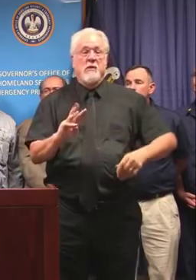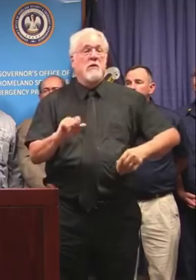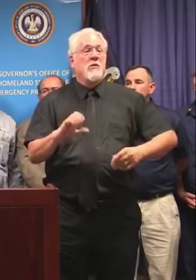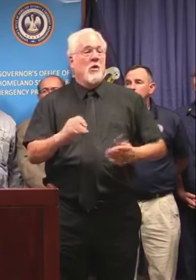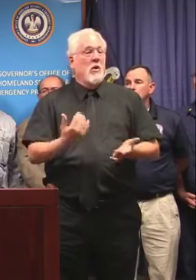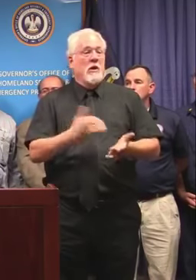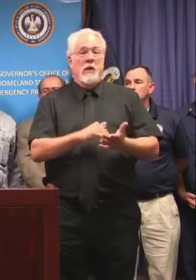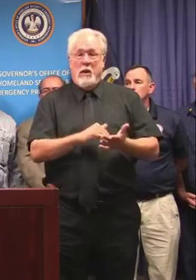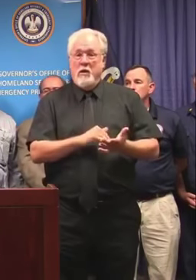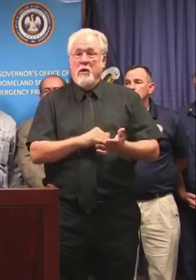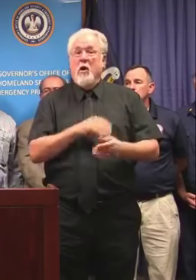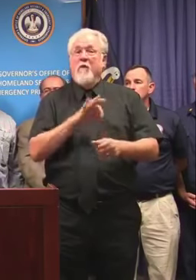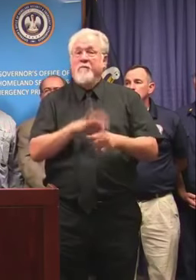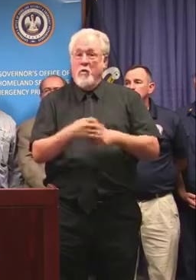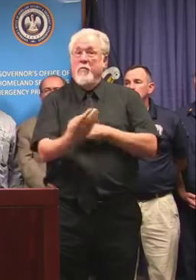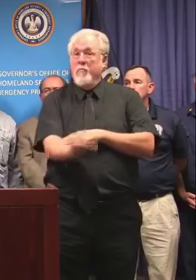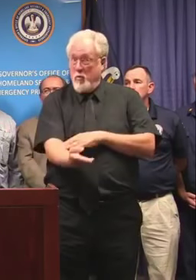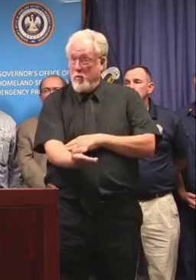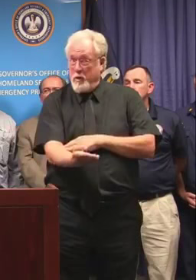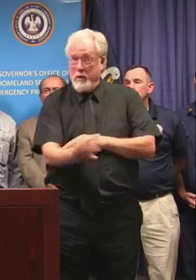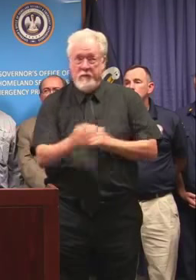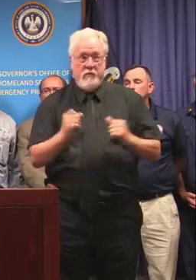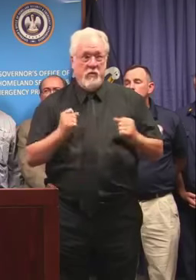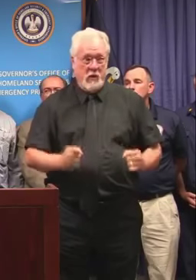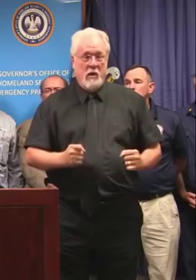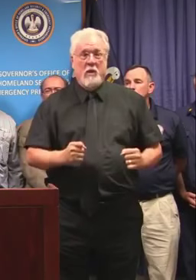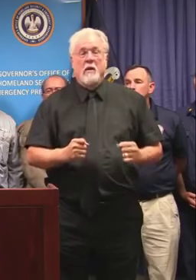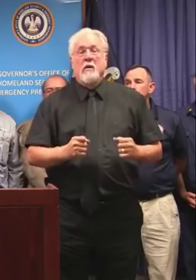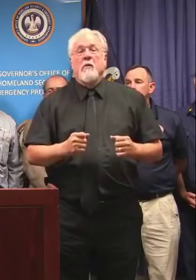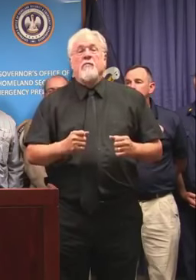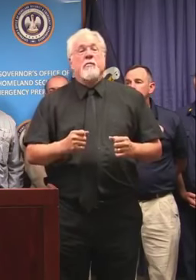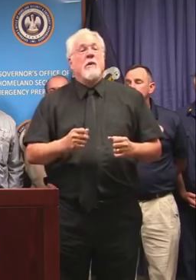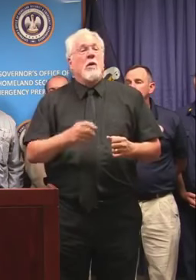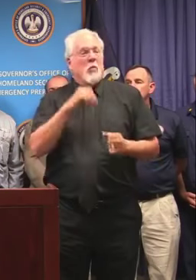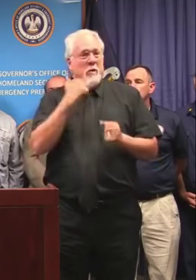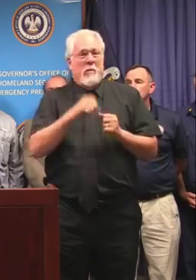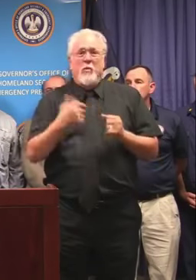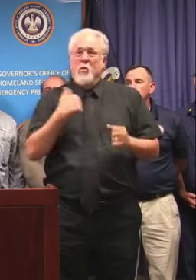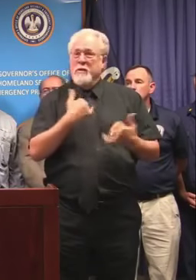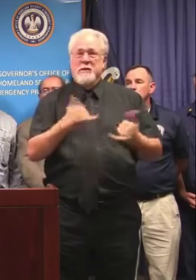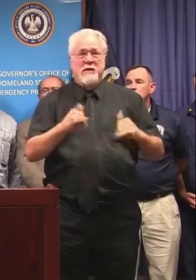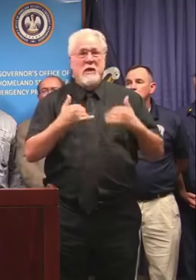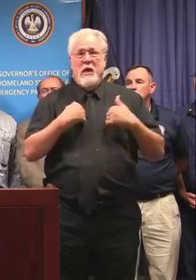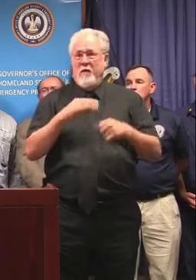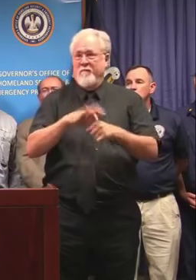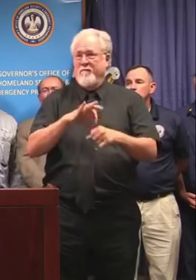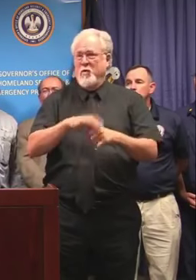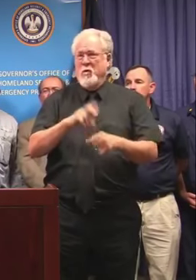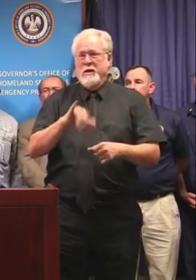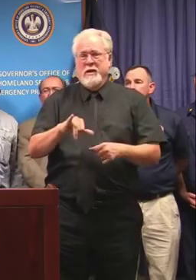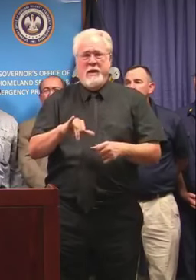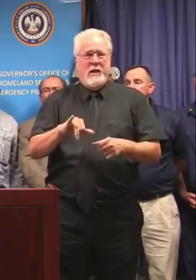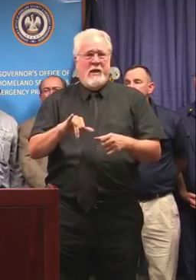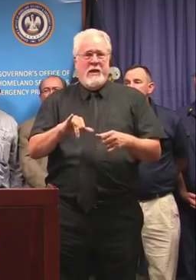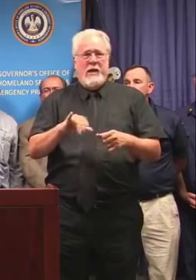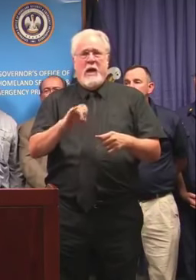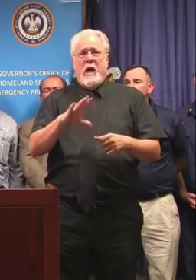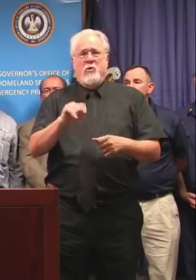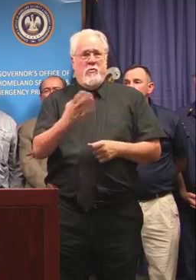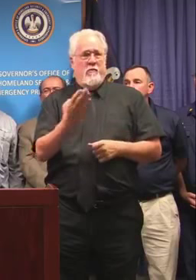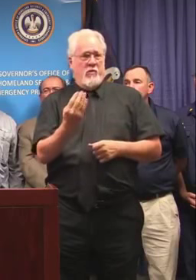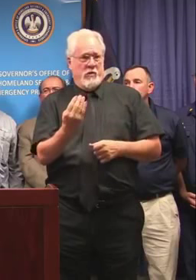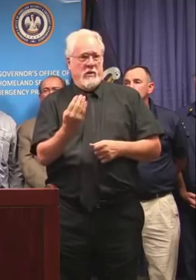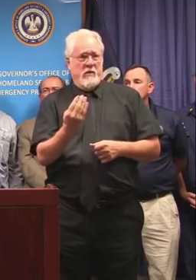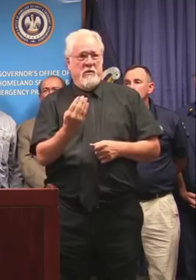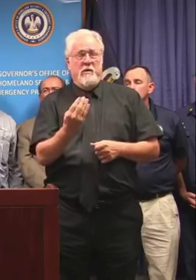again, vote in the morning, if at all possible. And remember, we still have voting day a week from now, October 14th,